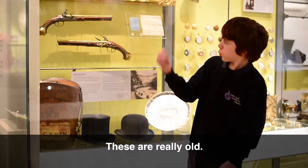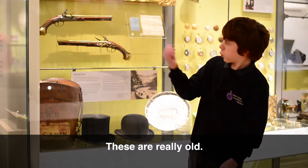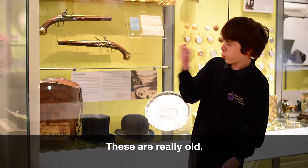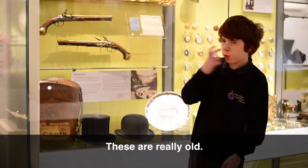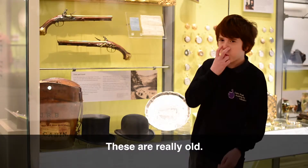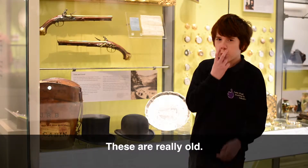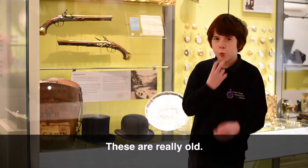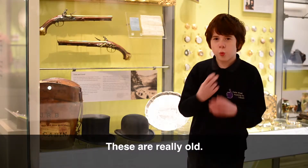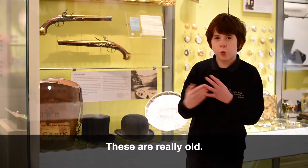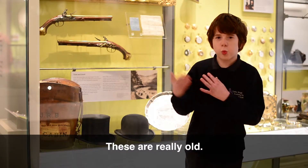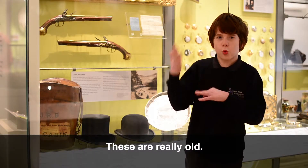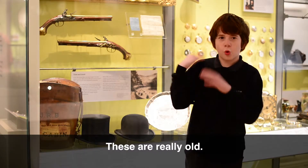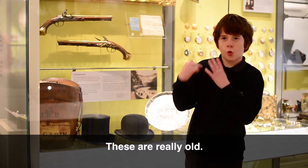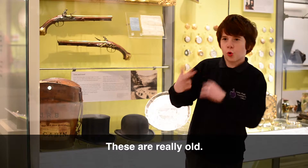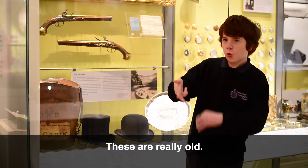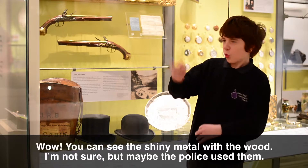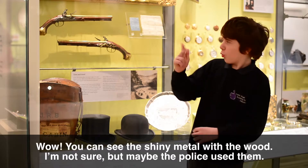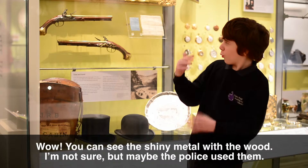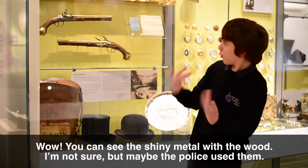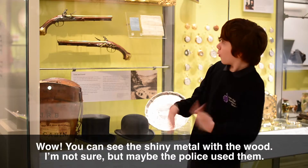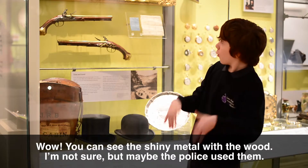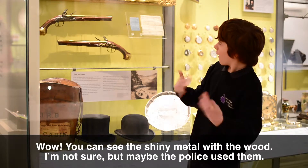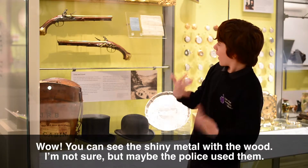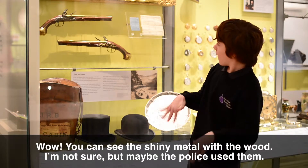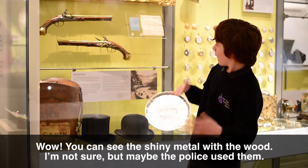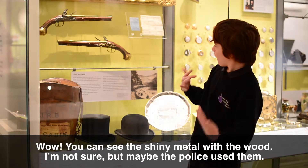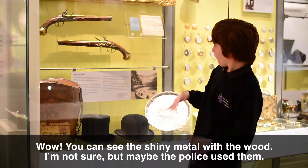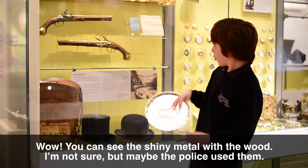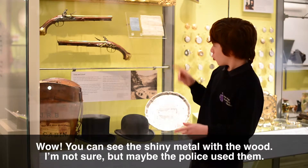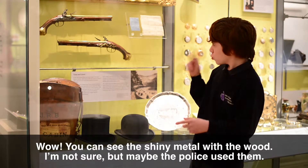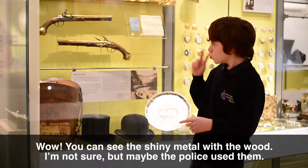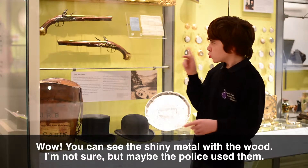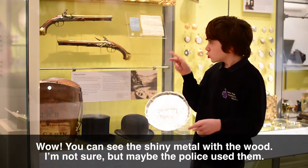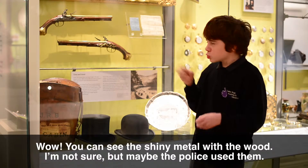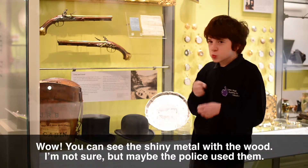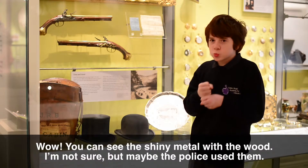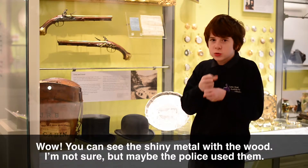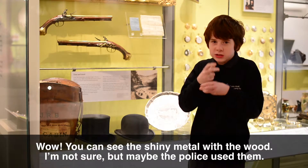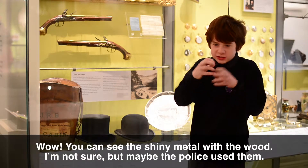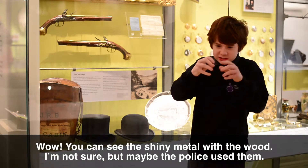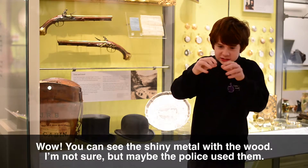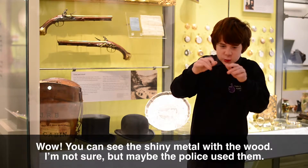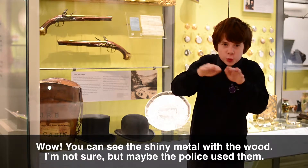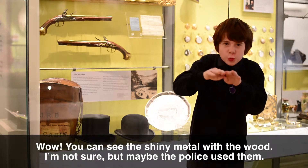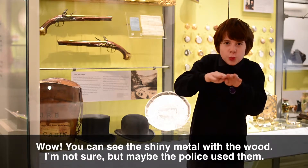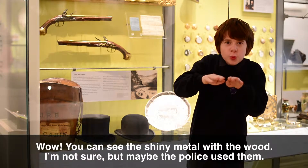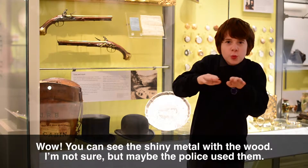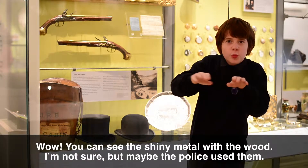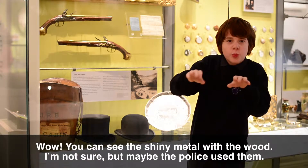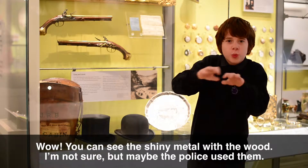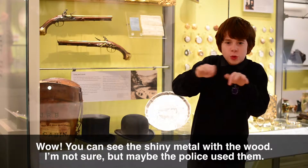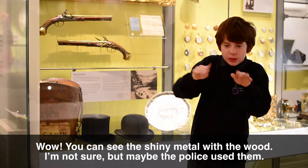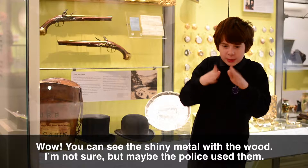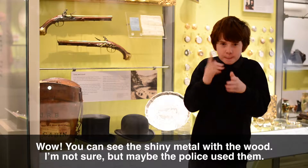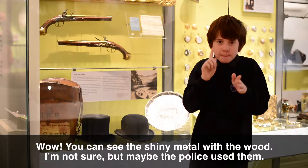These are really old. Wow! You can see the shiny metal with the wood.